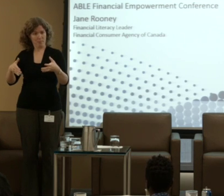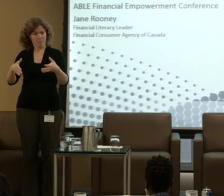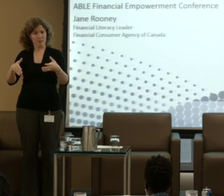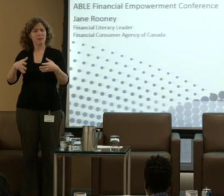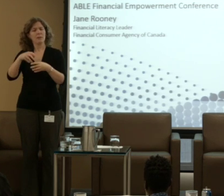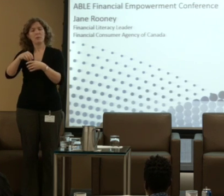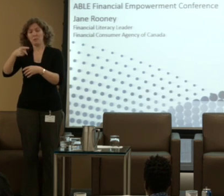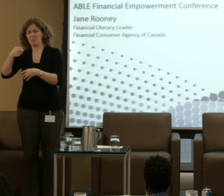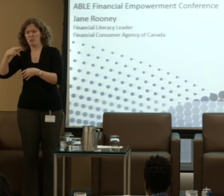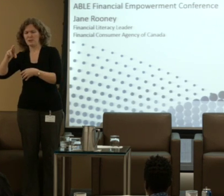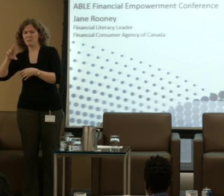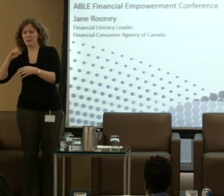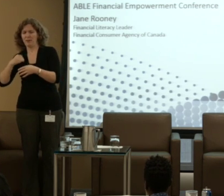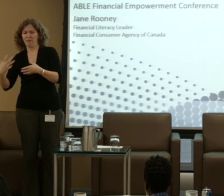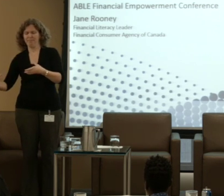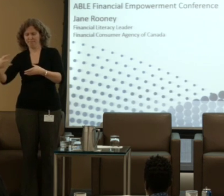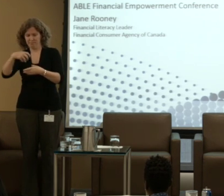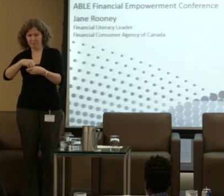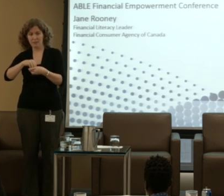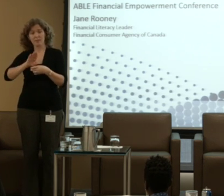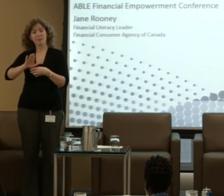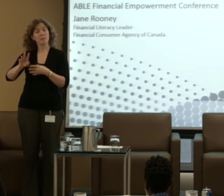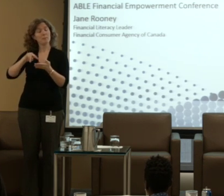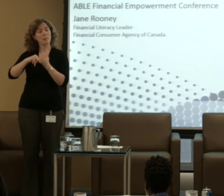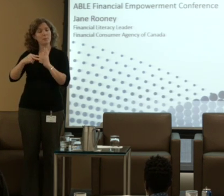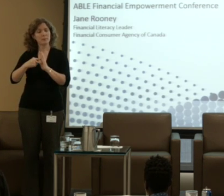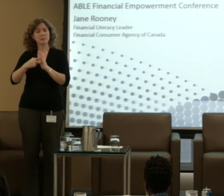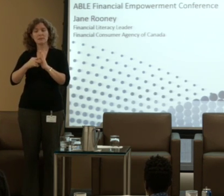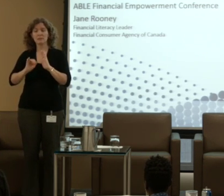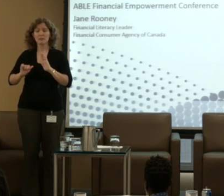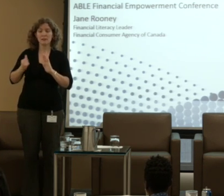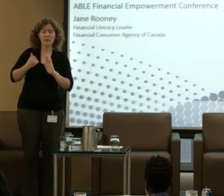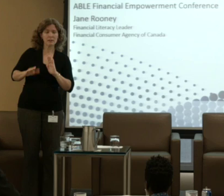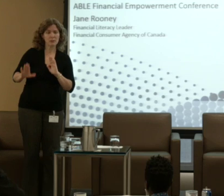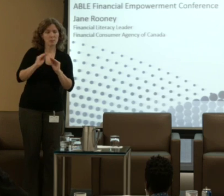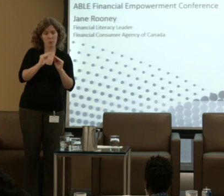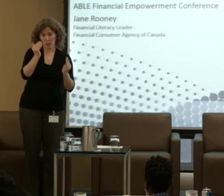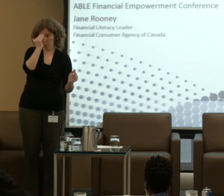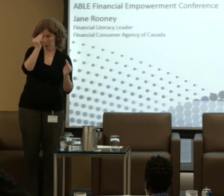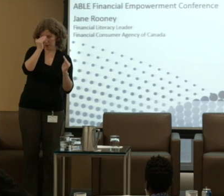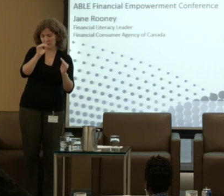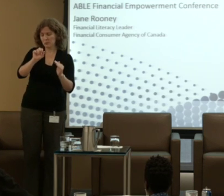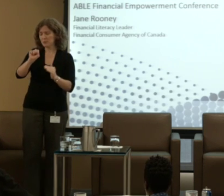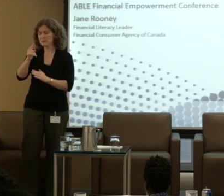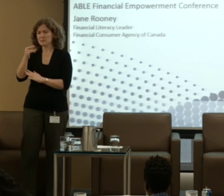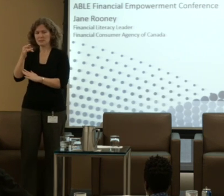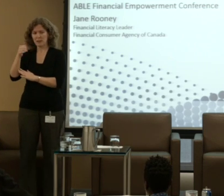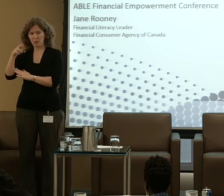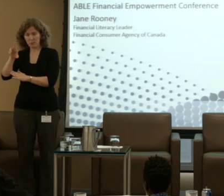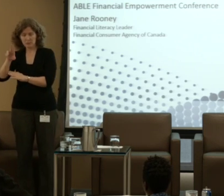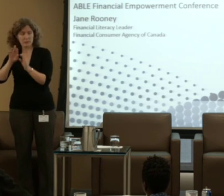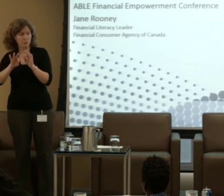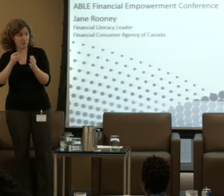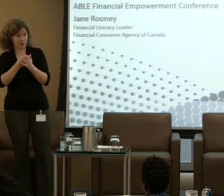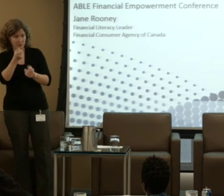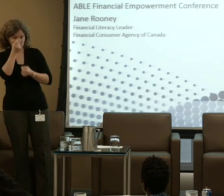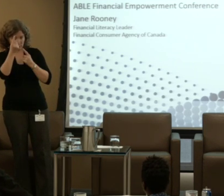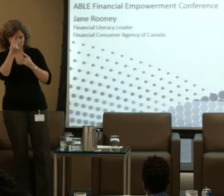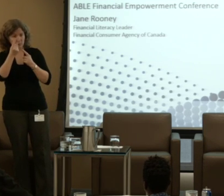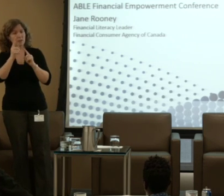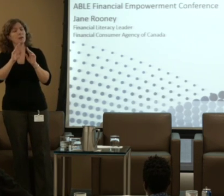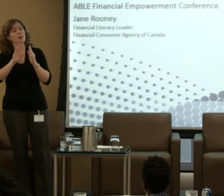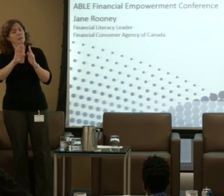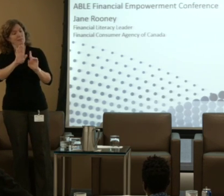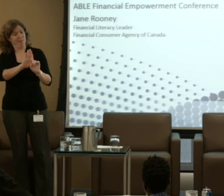includes Prosper Canada. To raise awareness among Canadians and stakeholders about the importance of financial literacy in strengthening